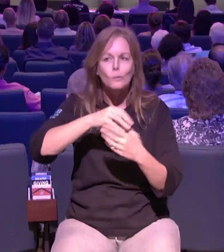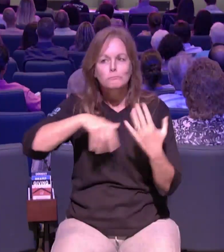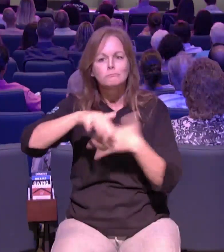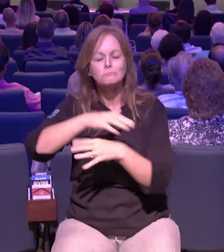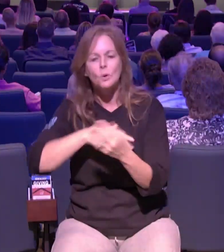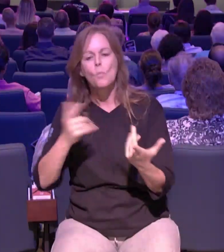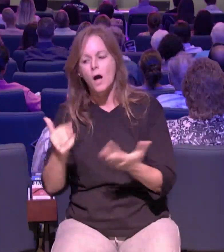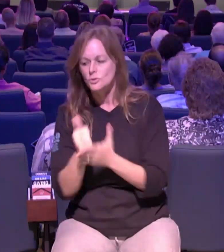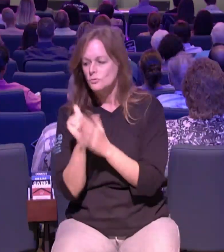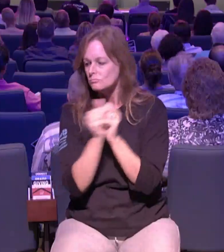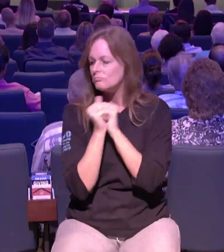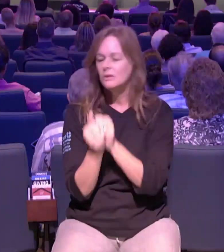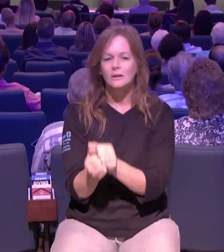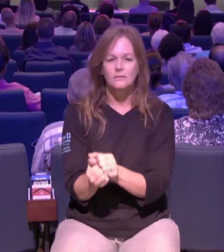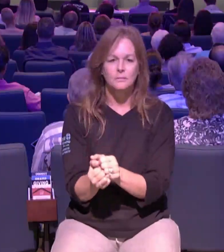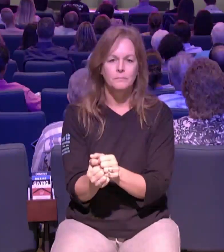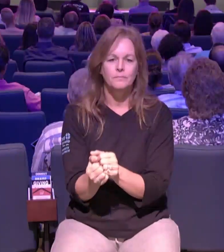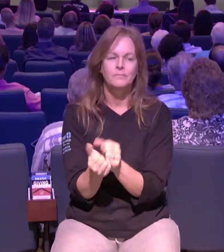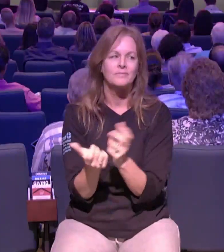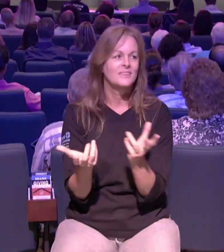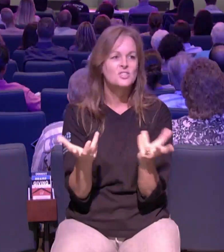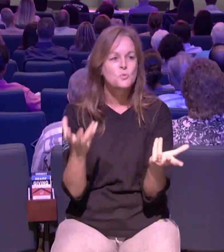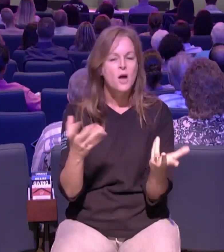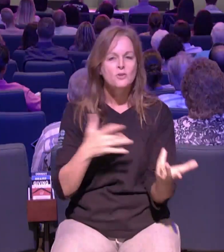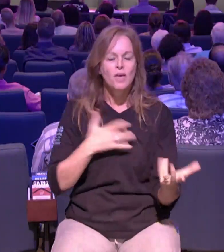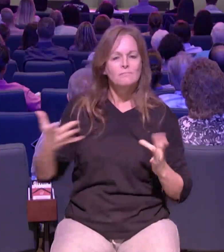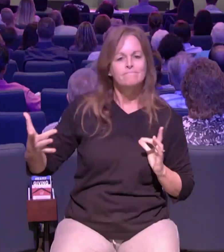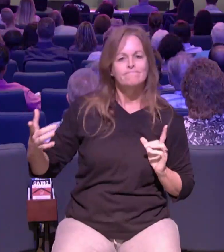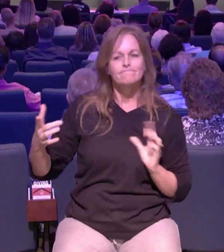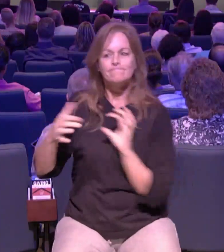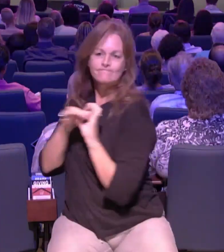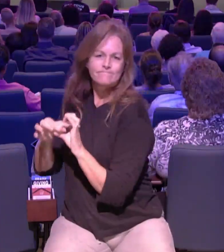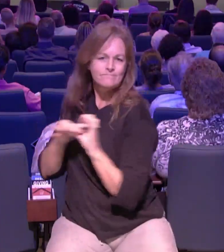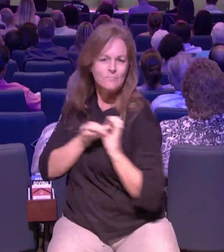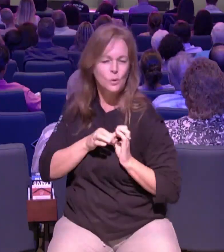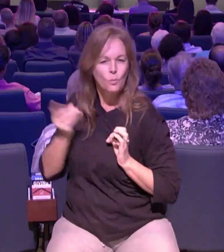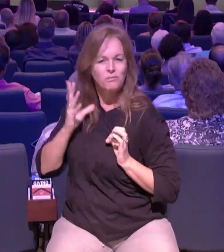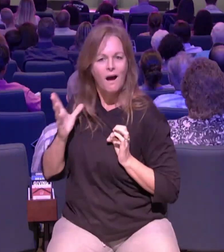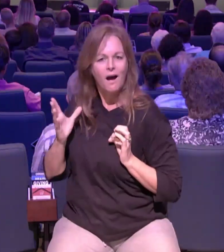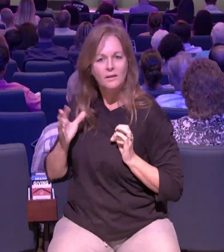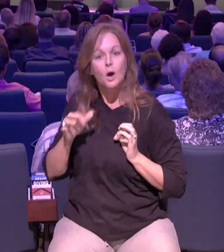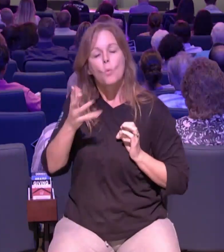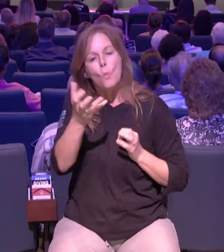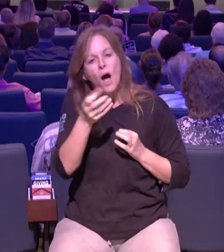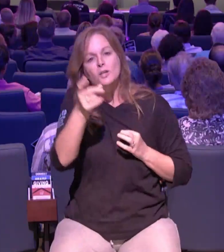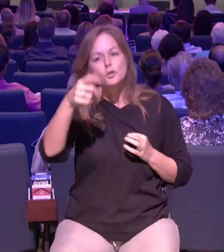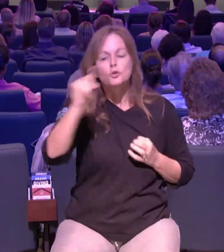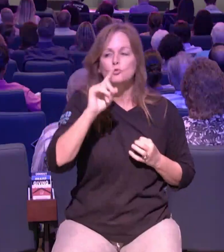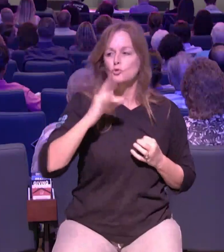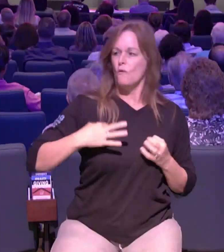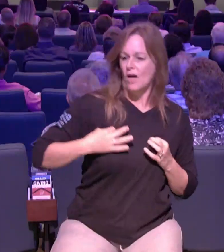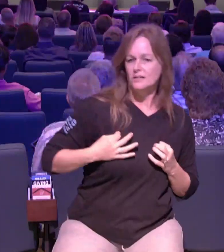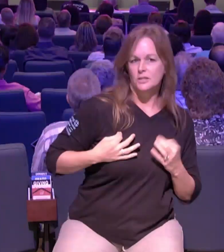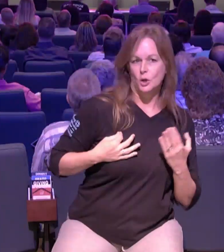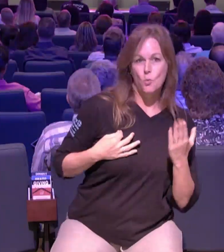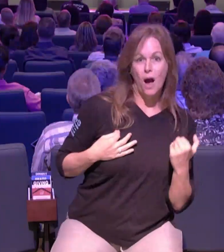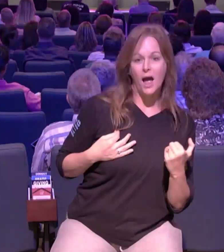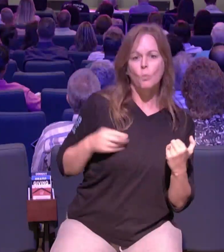you experience the call of god that's on your life so that we together can be what god is calling us to be on the earth in jesus name amen